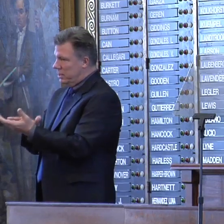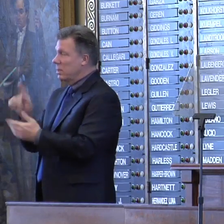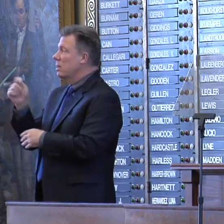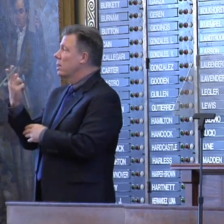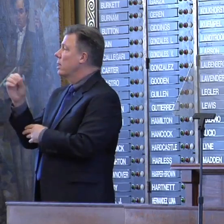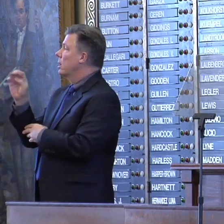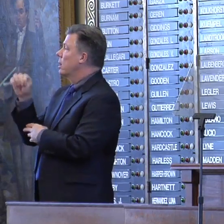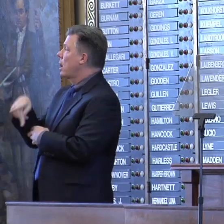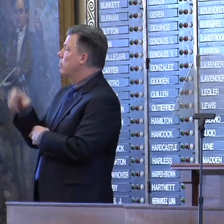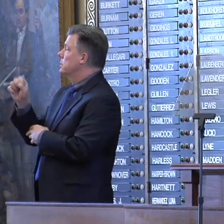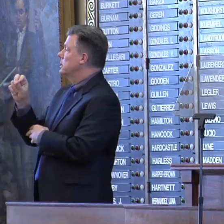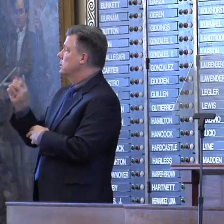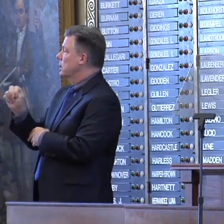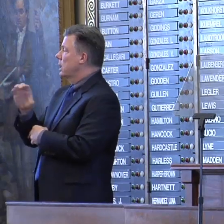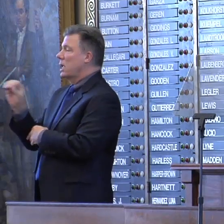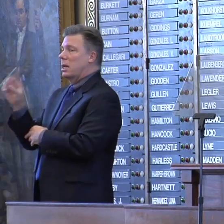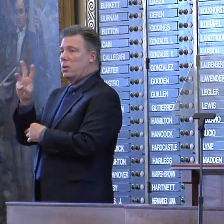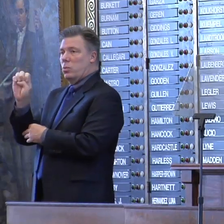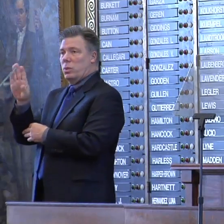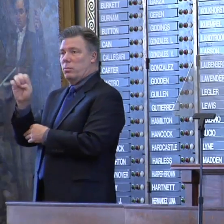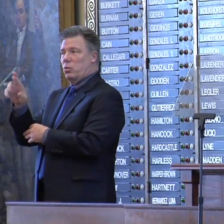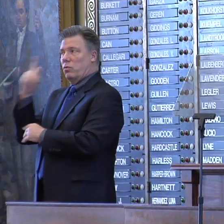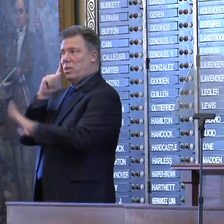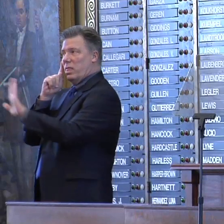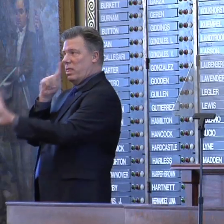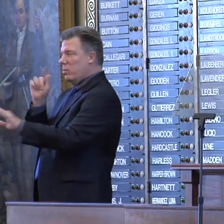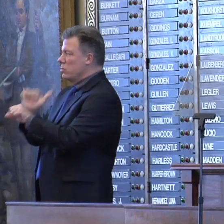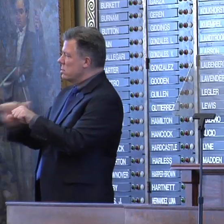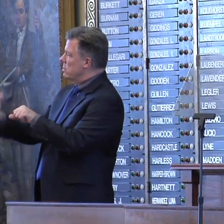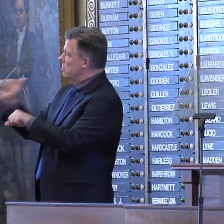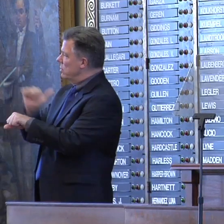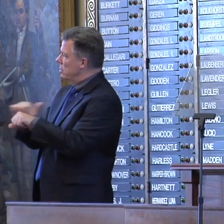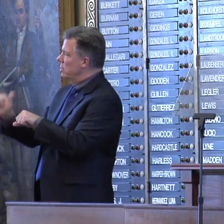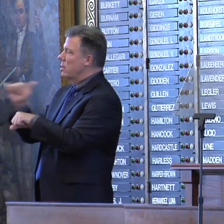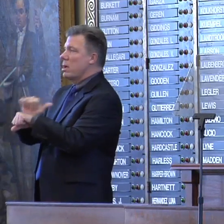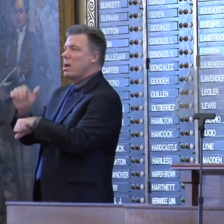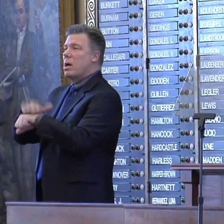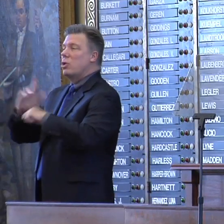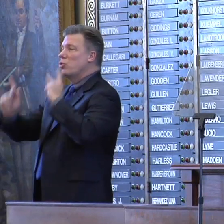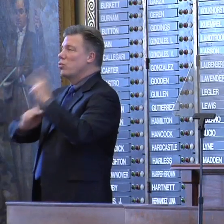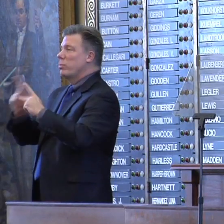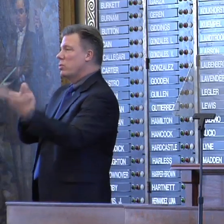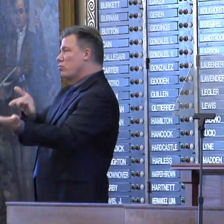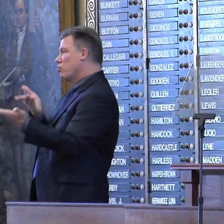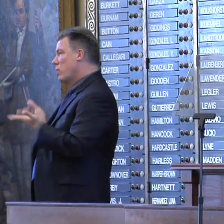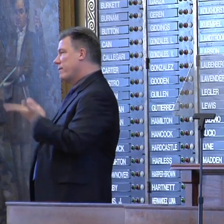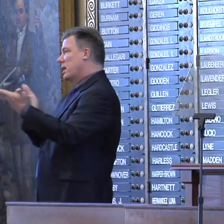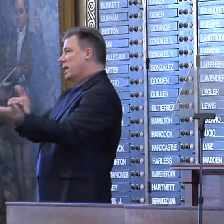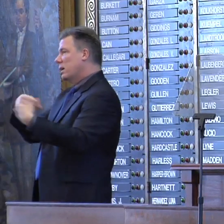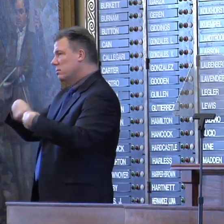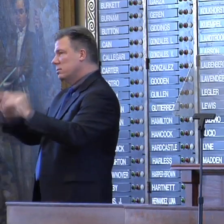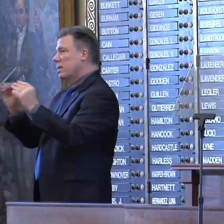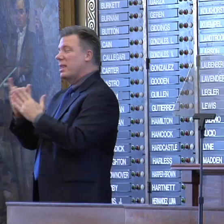Representative Randy Weppard for their unrelenting focus on human trafficking which impacts far too many in our state.